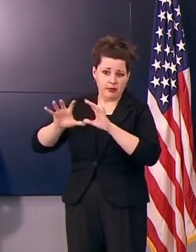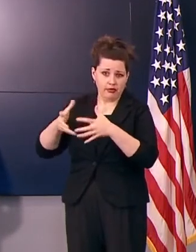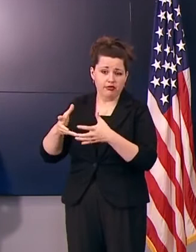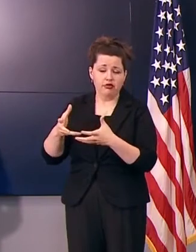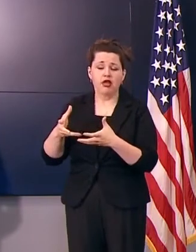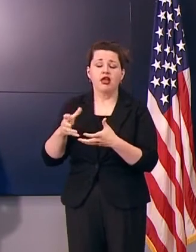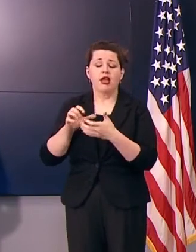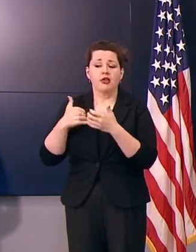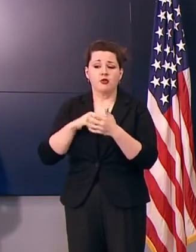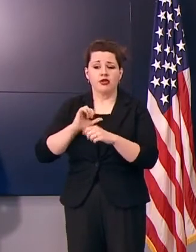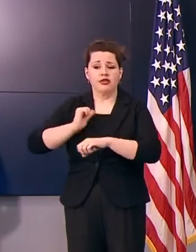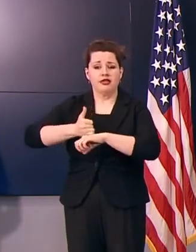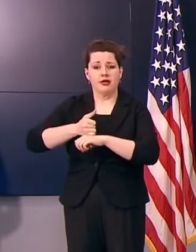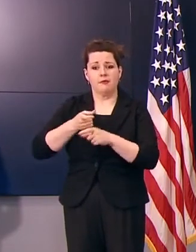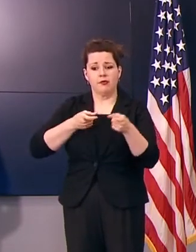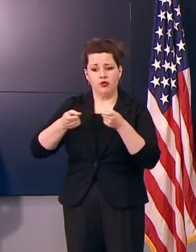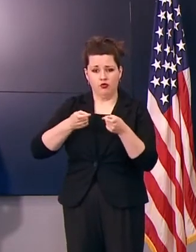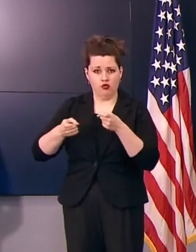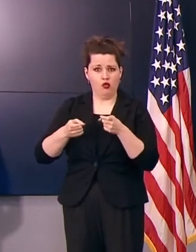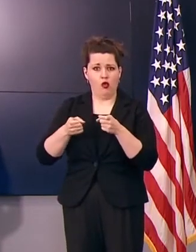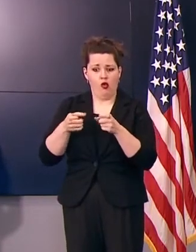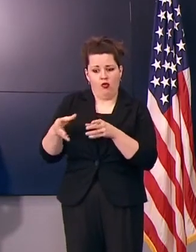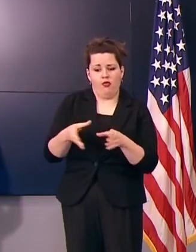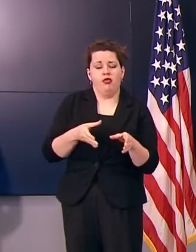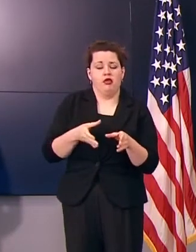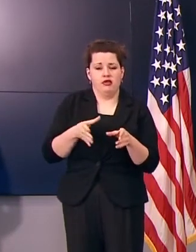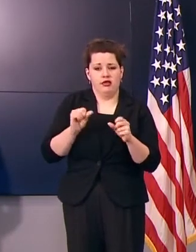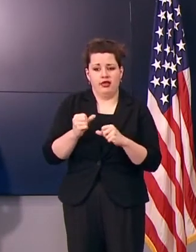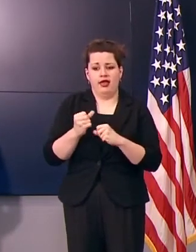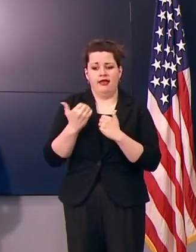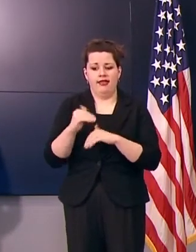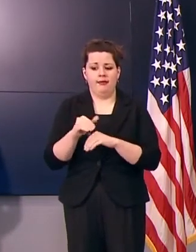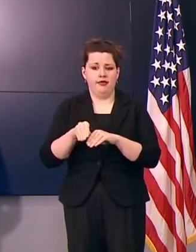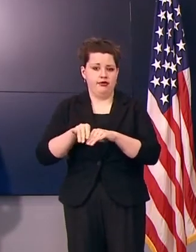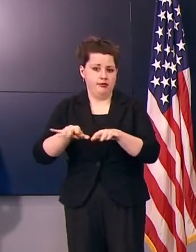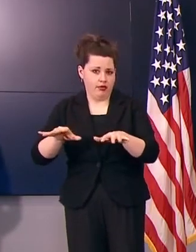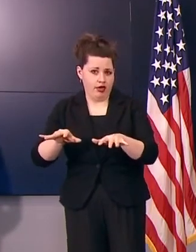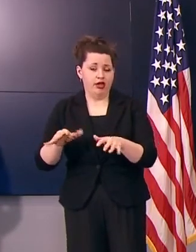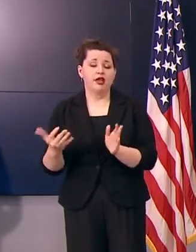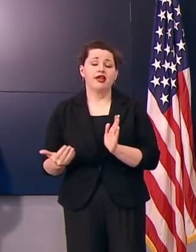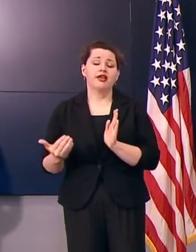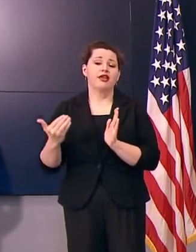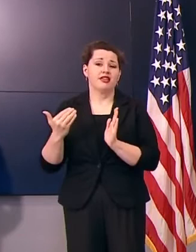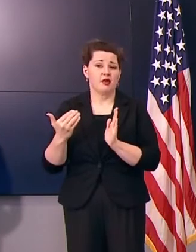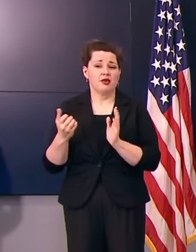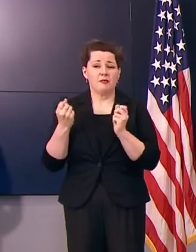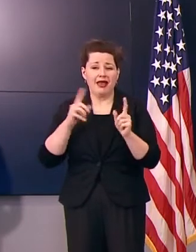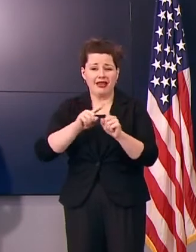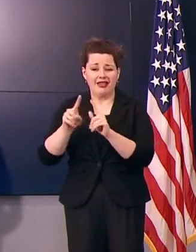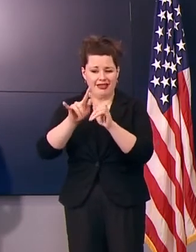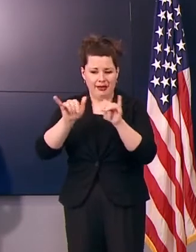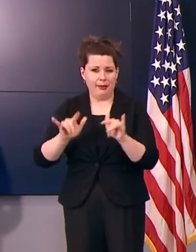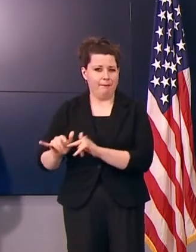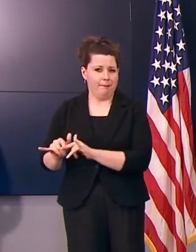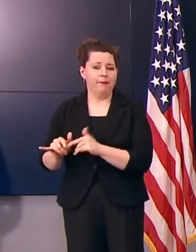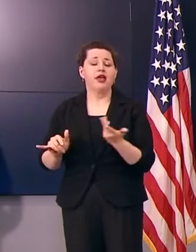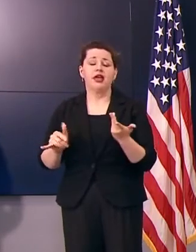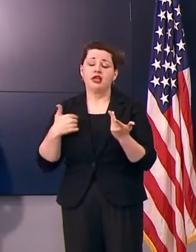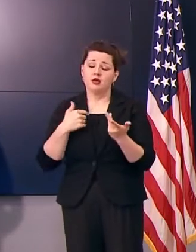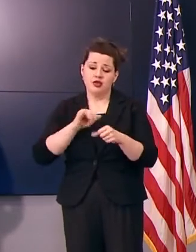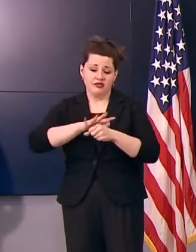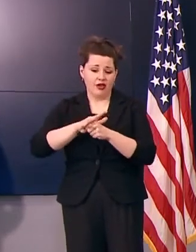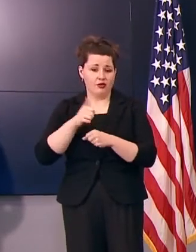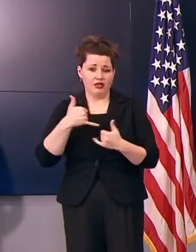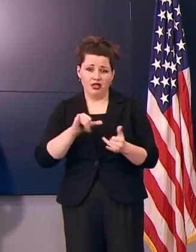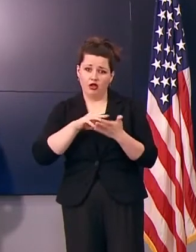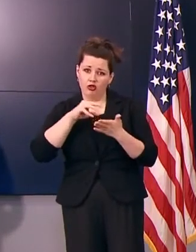implementing the control measures that help us to limit the spread of something, which, again, as we understand more about this virus, and we still have